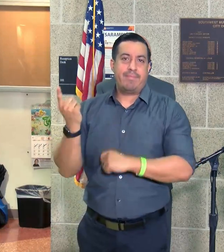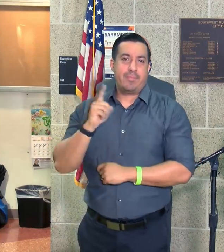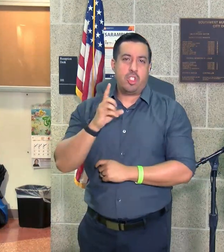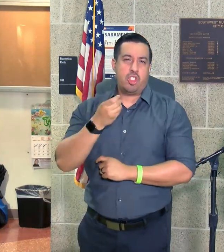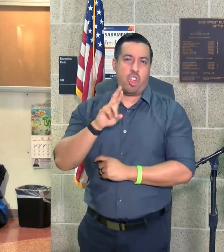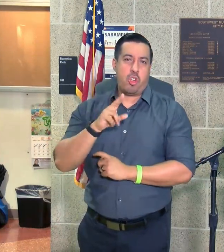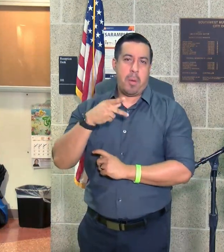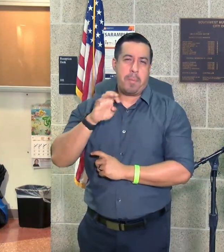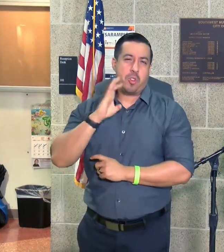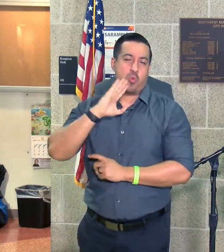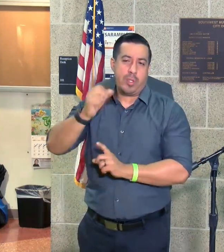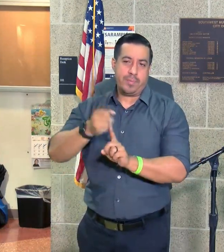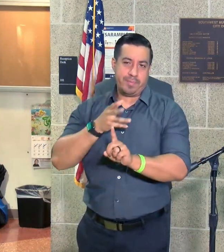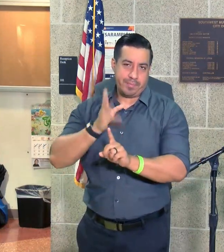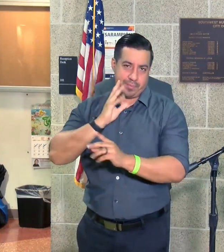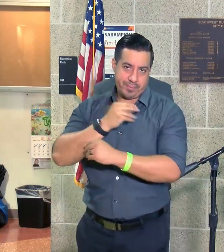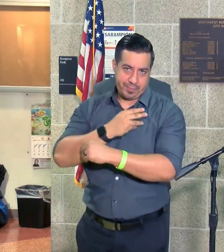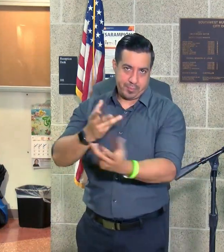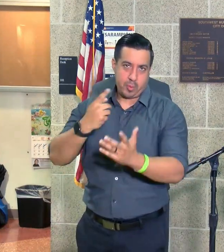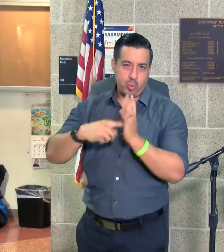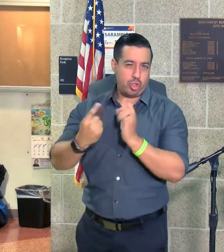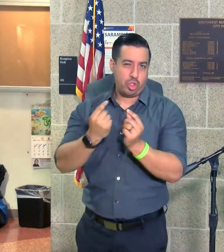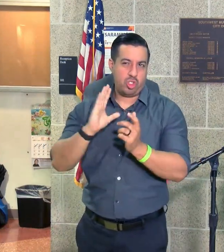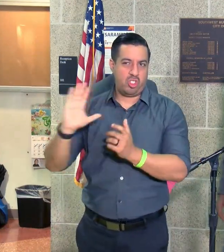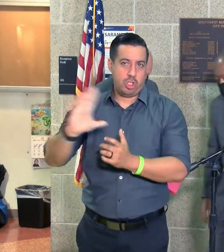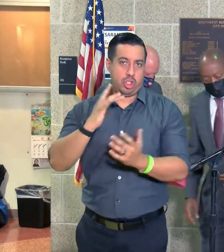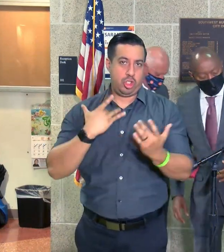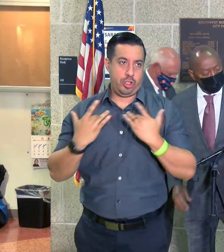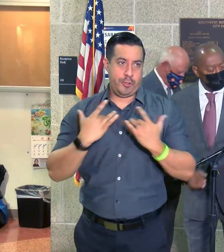Dr. Peirce, who can specifically address those concerns.